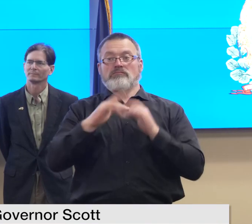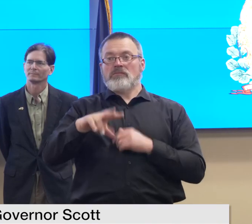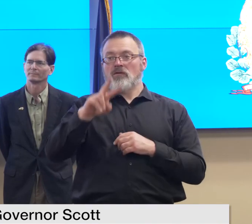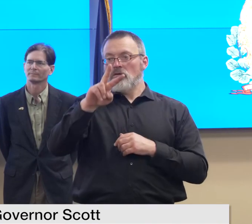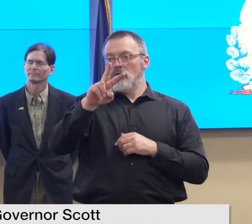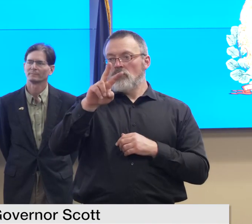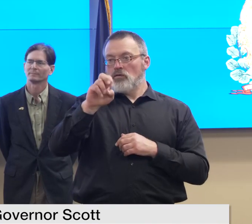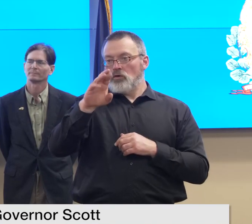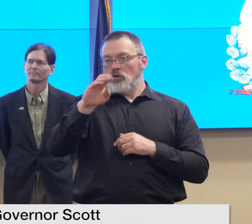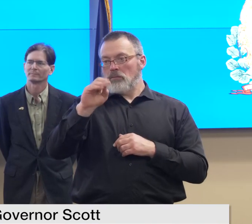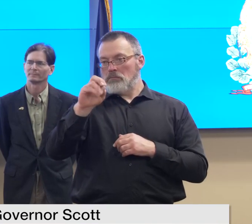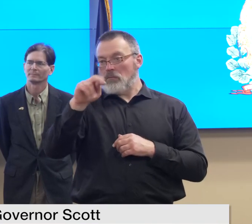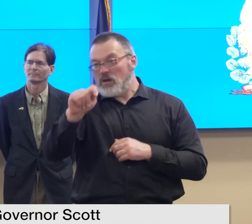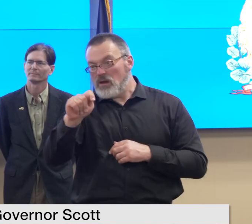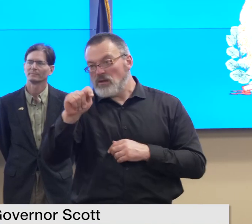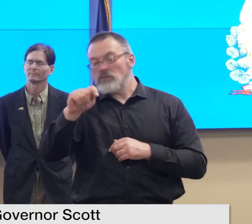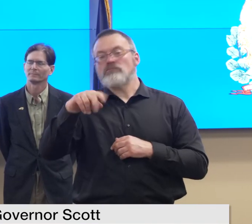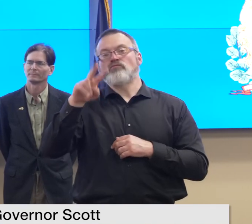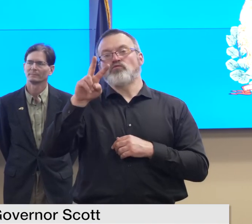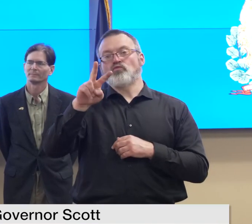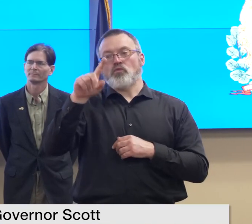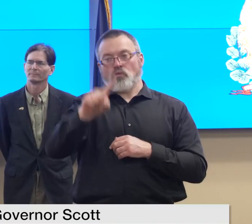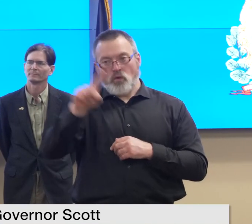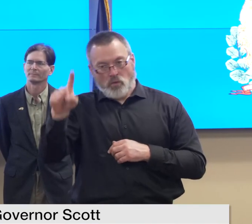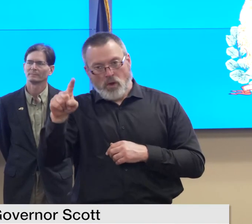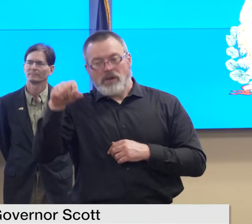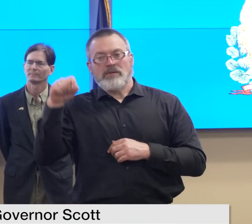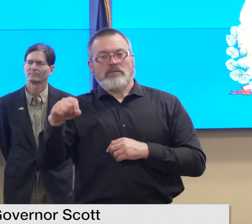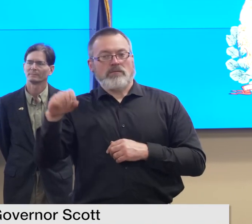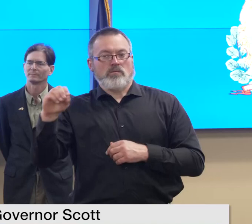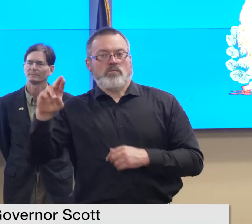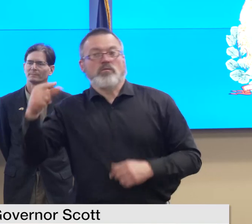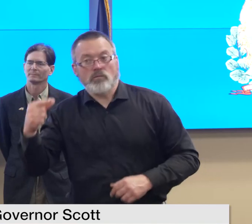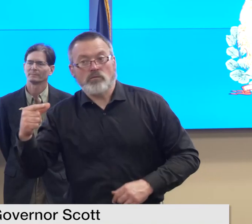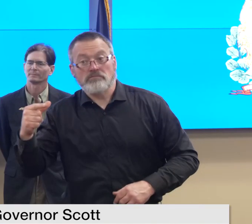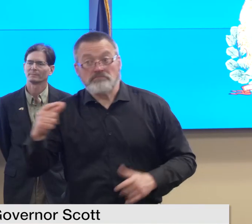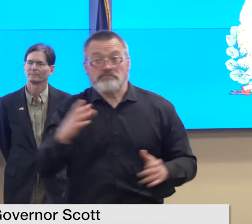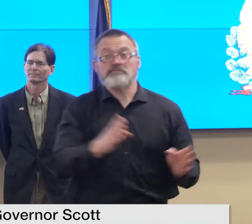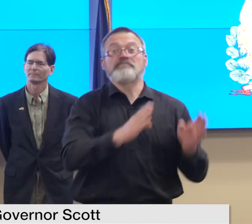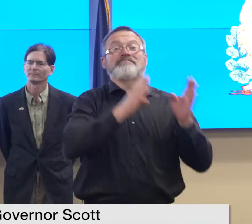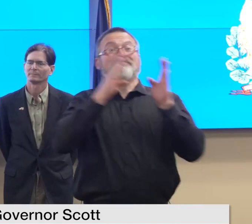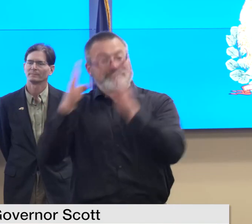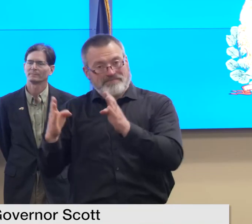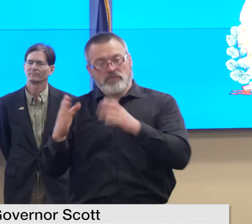vermont spelled out 211.org or by calling 211